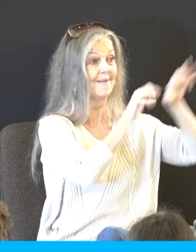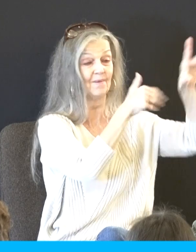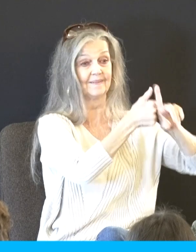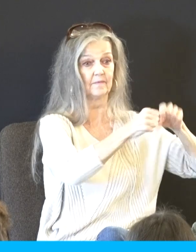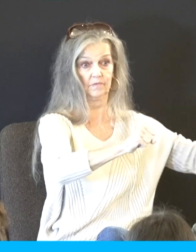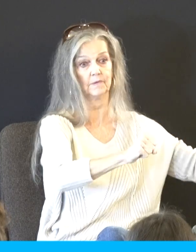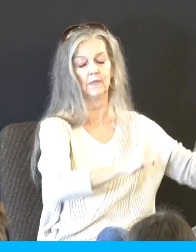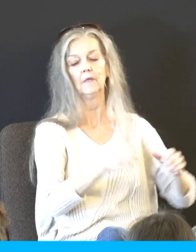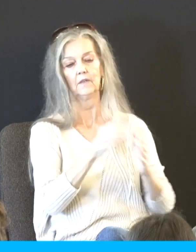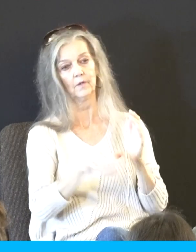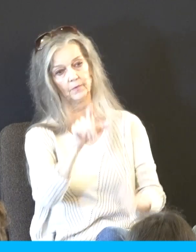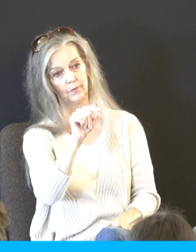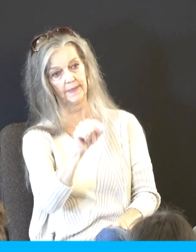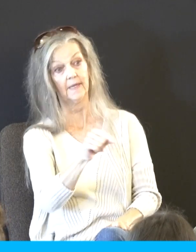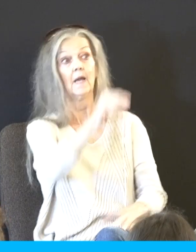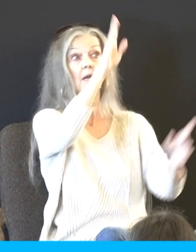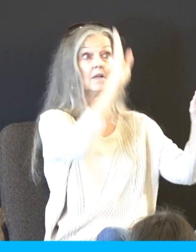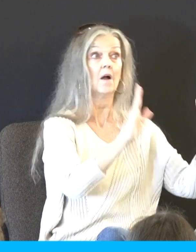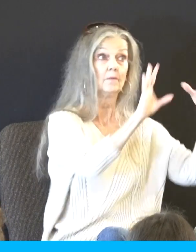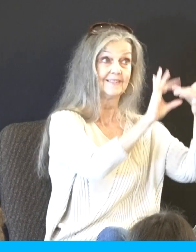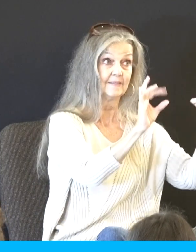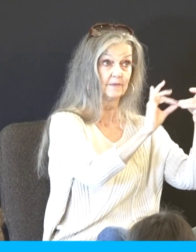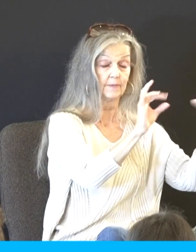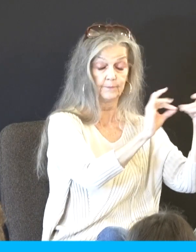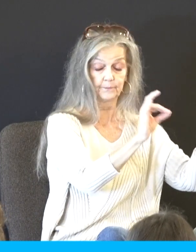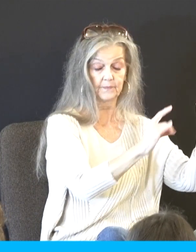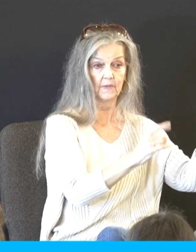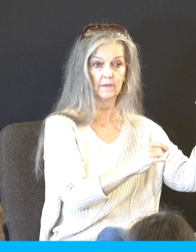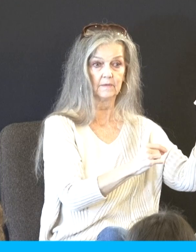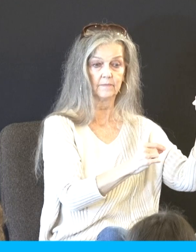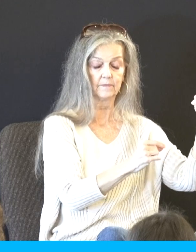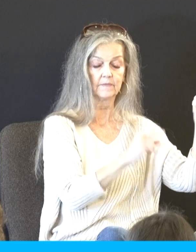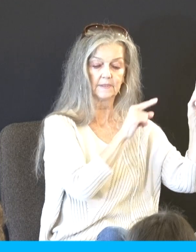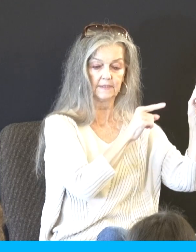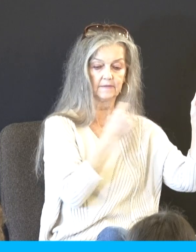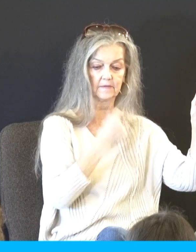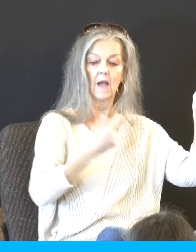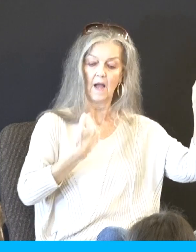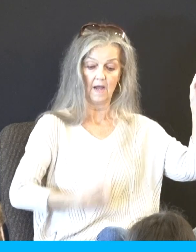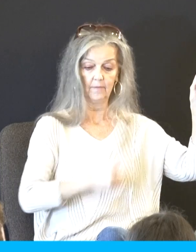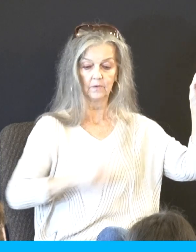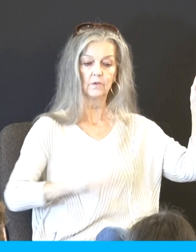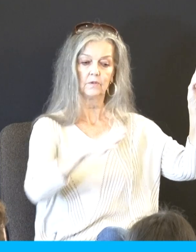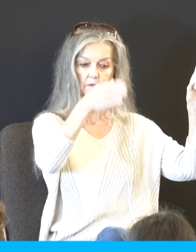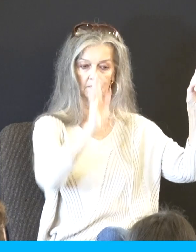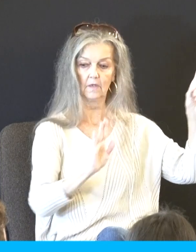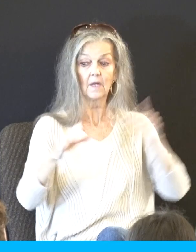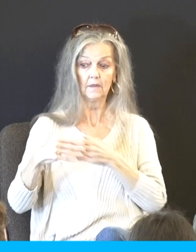20, and God spake while this is all happening, all these words, saying, I am the Lord thy God, which brought thee out of the land of Egypt,